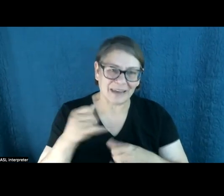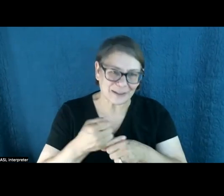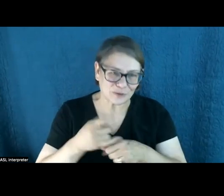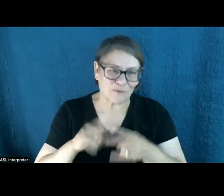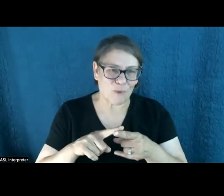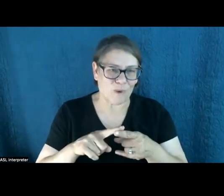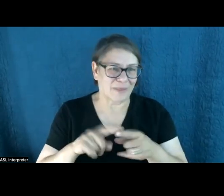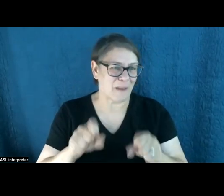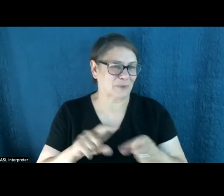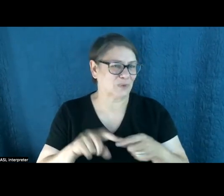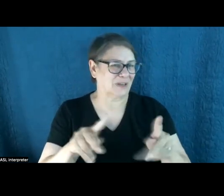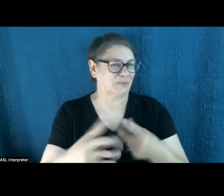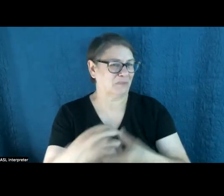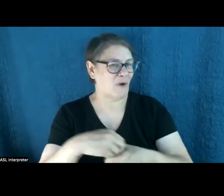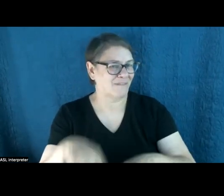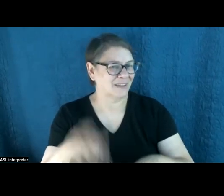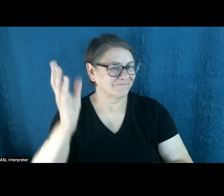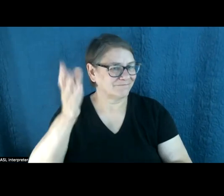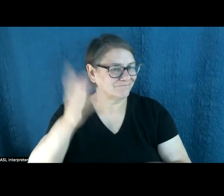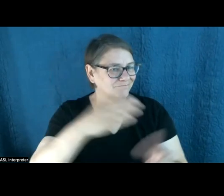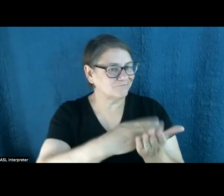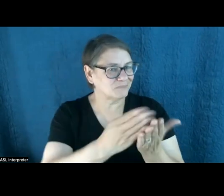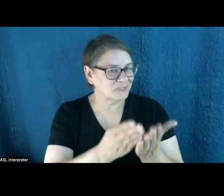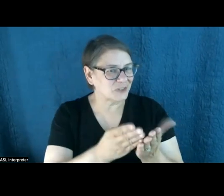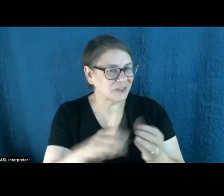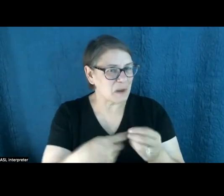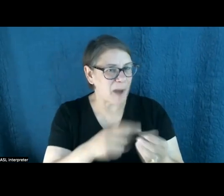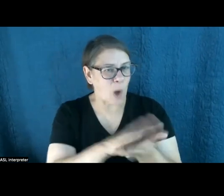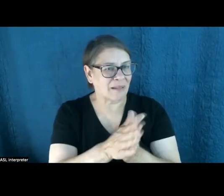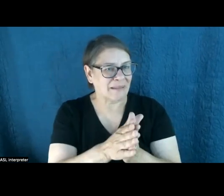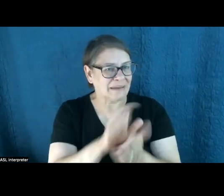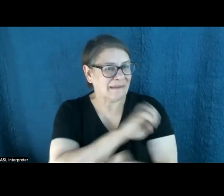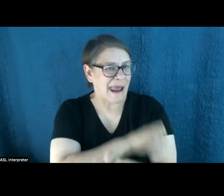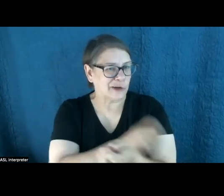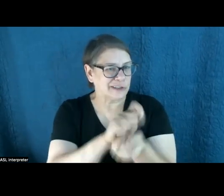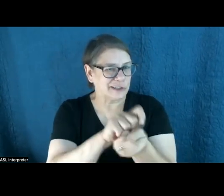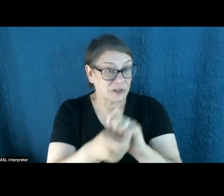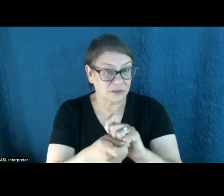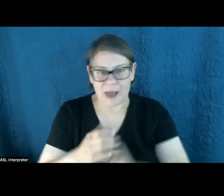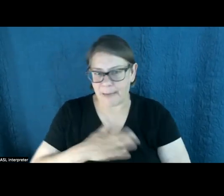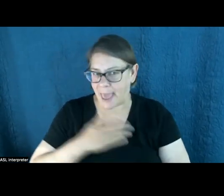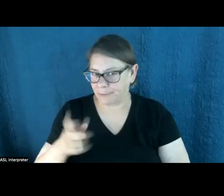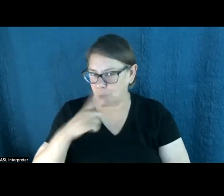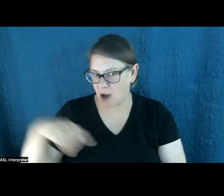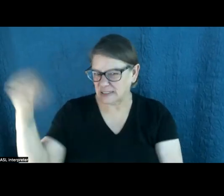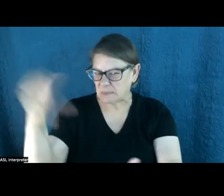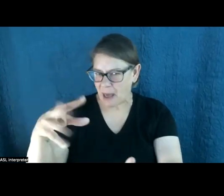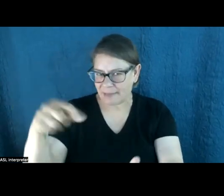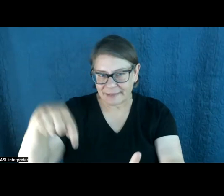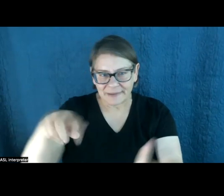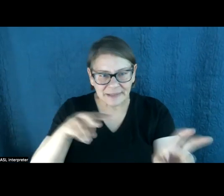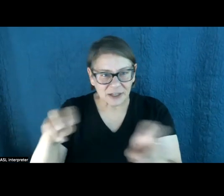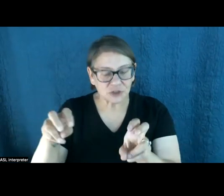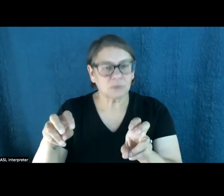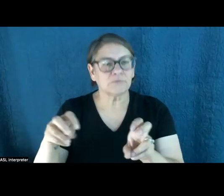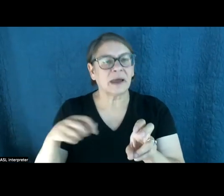be part of this really wonderful lecture series on climate change and the clean energy transition. I'm so glad you guys are spotlighting these issues, and I've actually had the